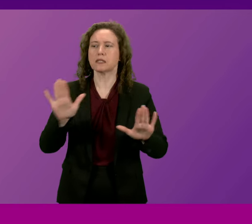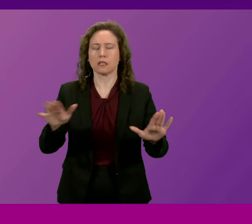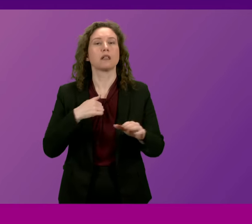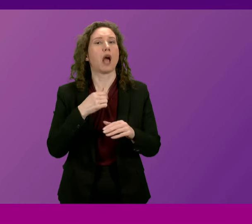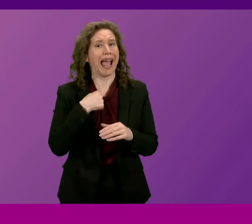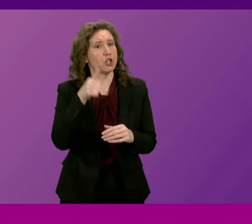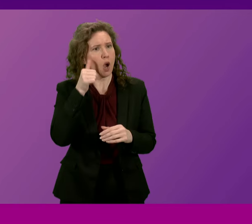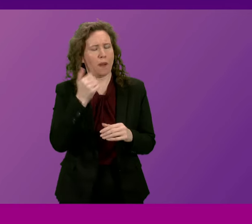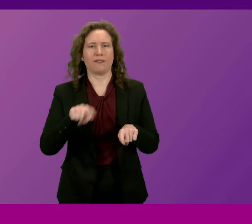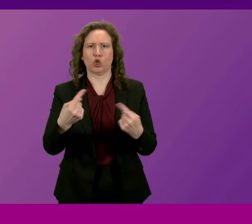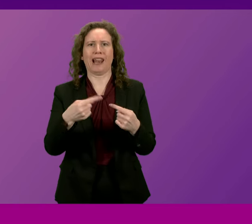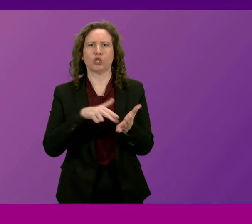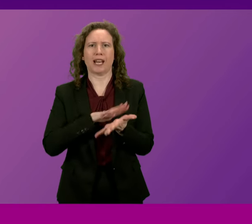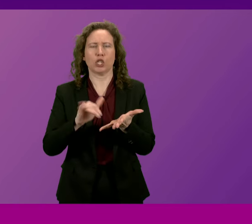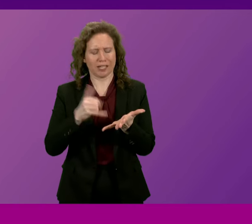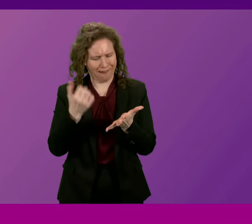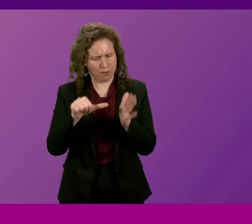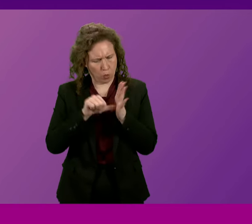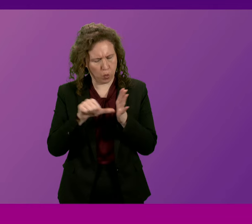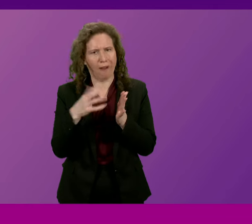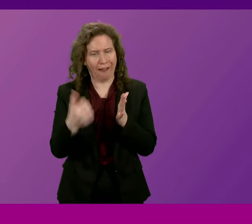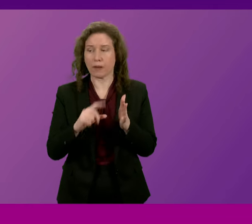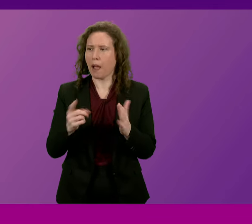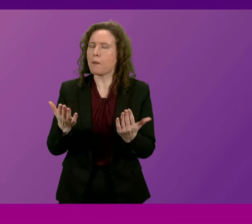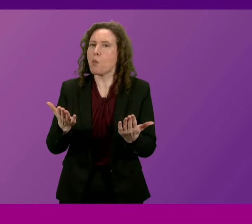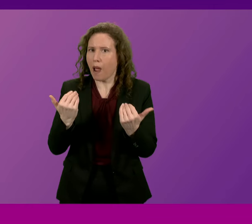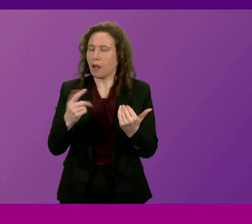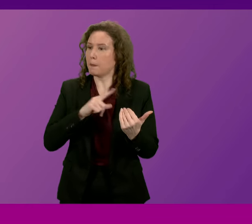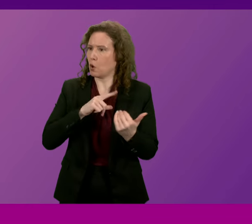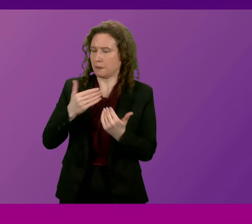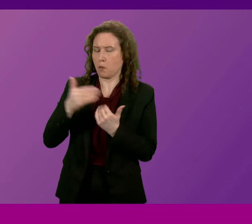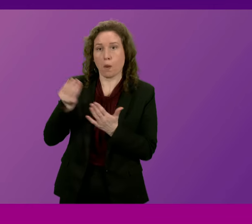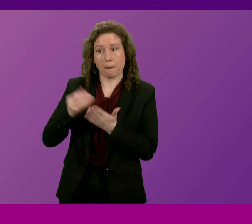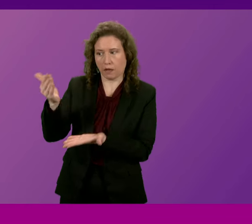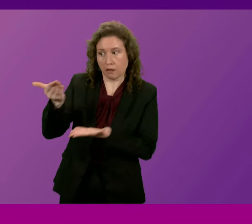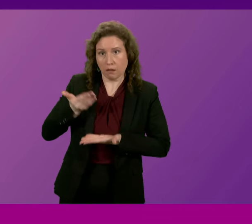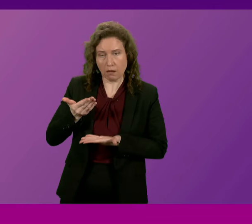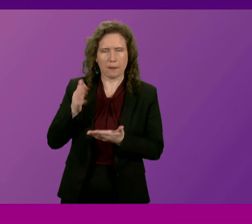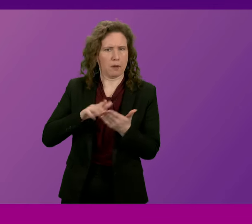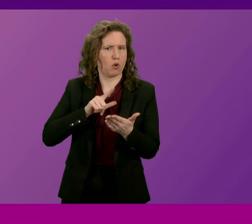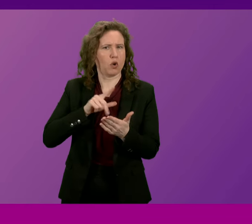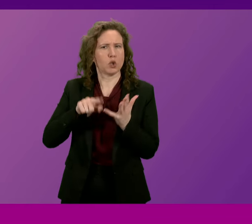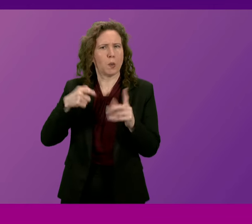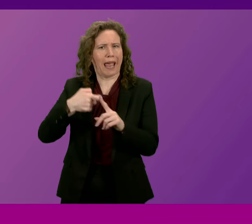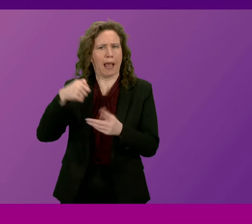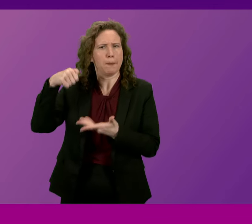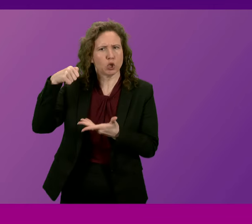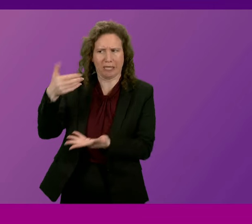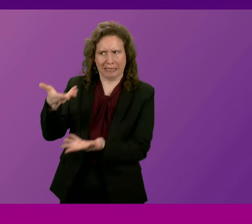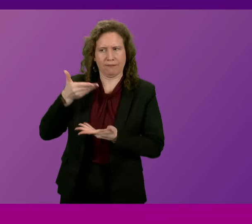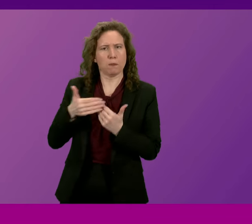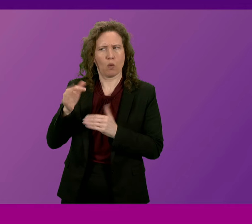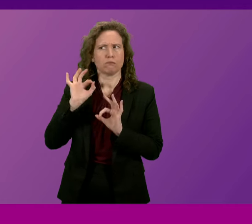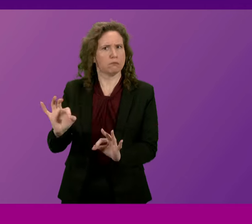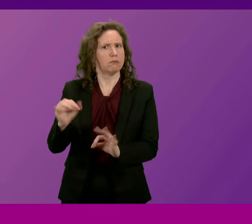we face in the National Health Service and I welcome the fact that we have the opportunity for further investment arising out of the United Kingdom budget. I